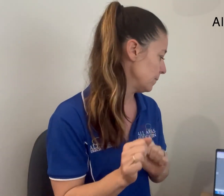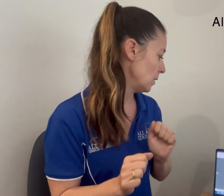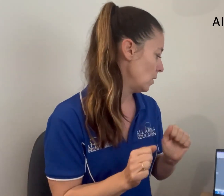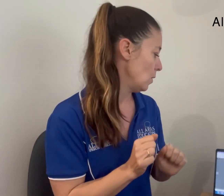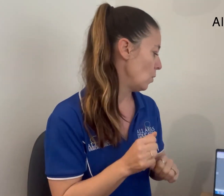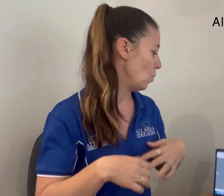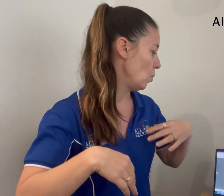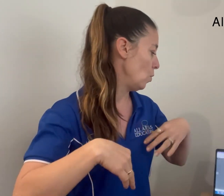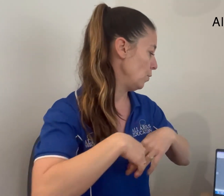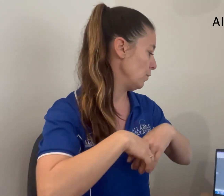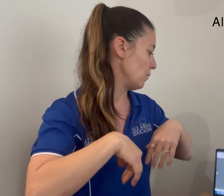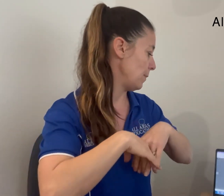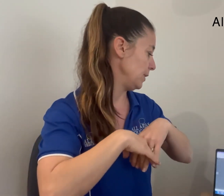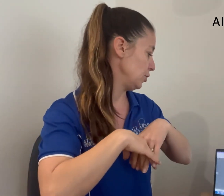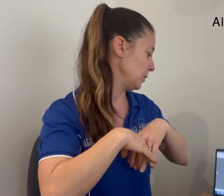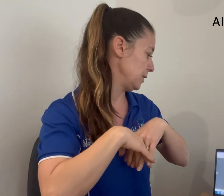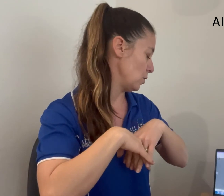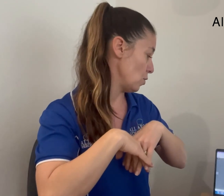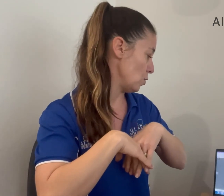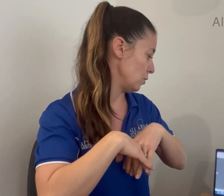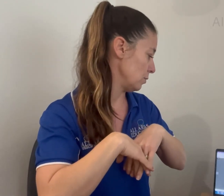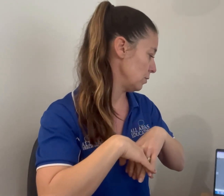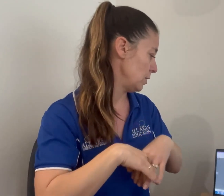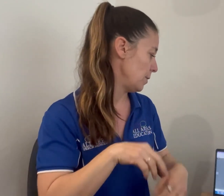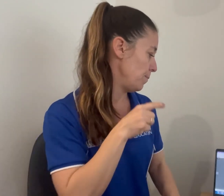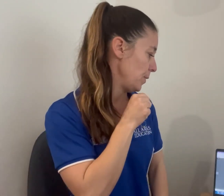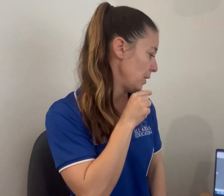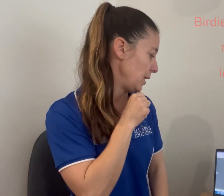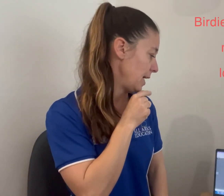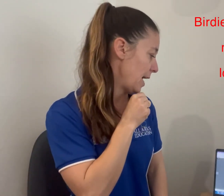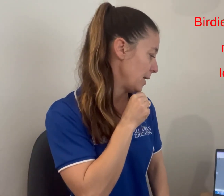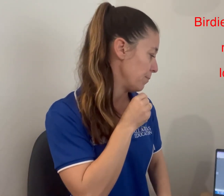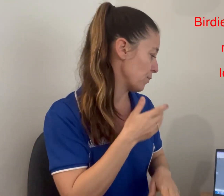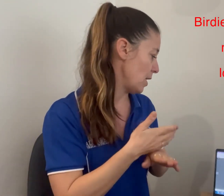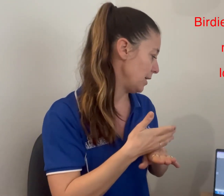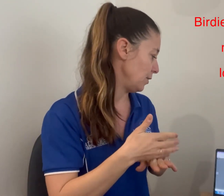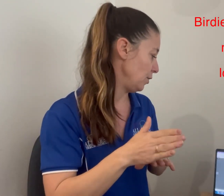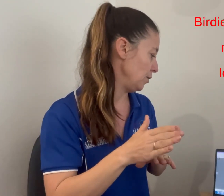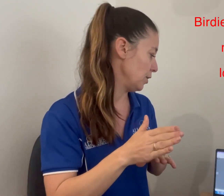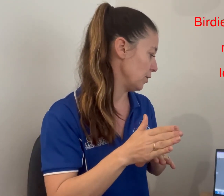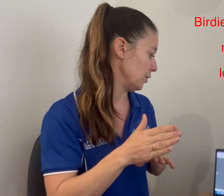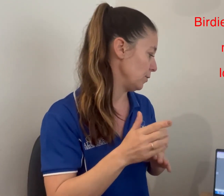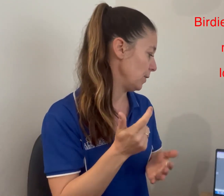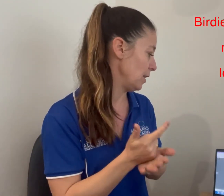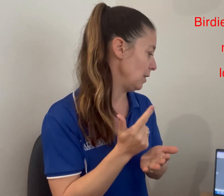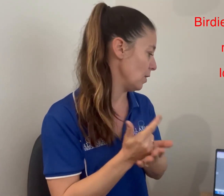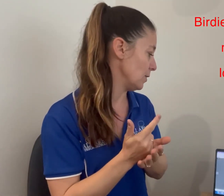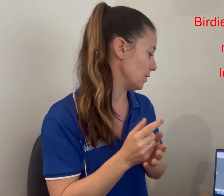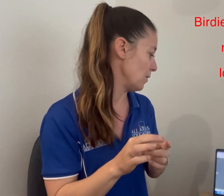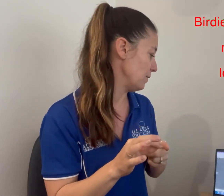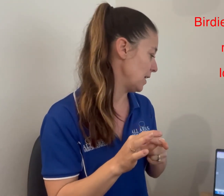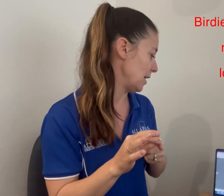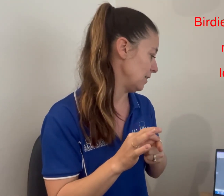All the rubbish was gone. Birdie had a bright new coat with lots of colours.